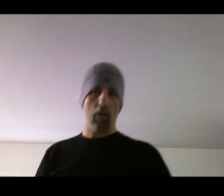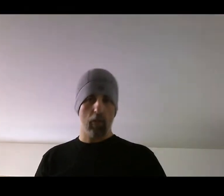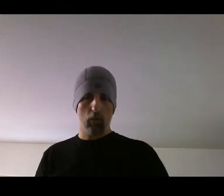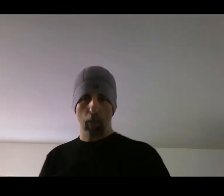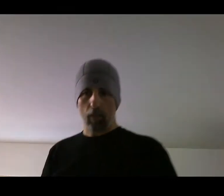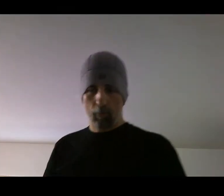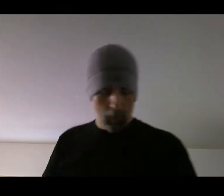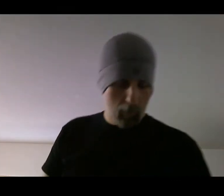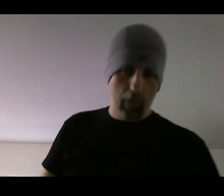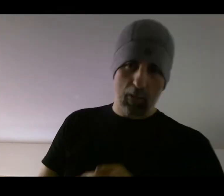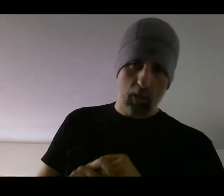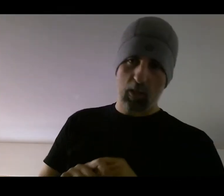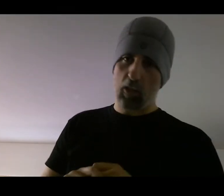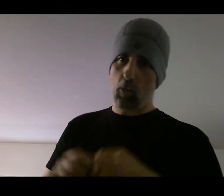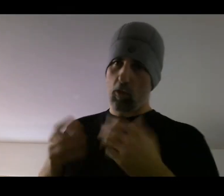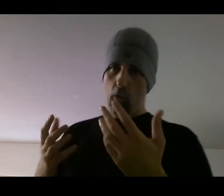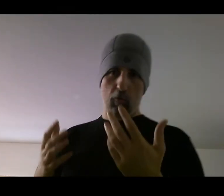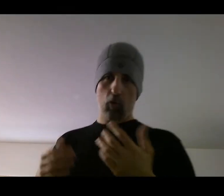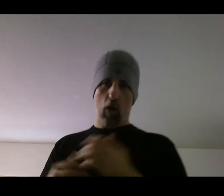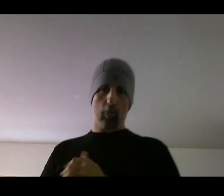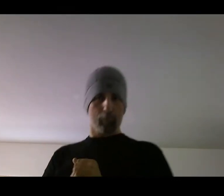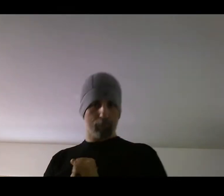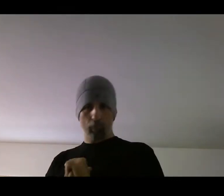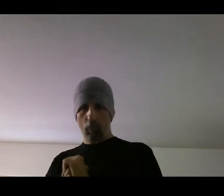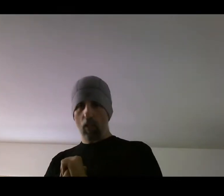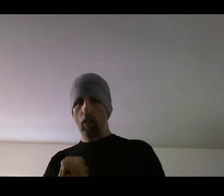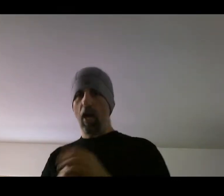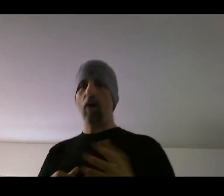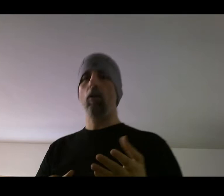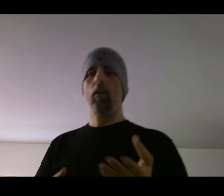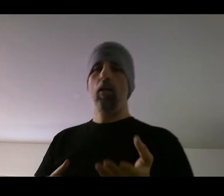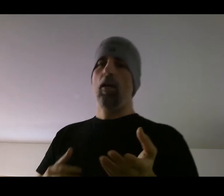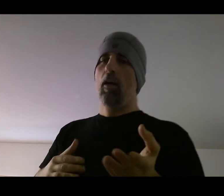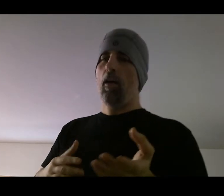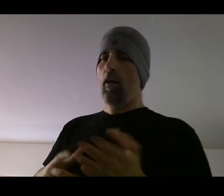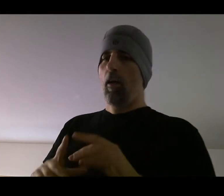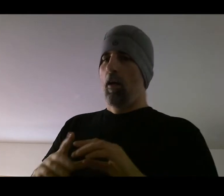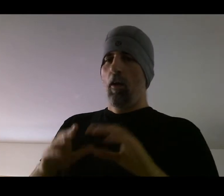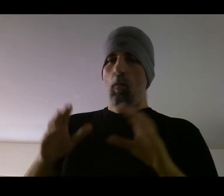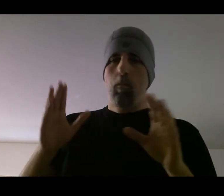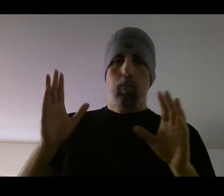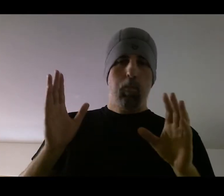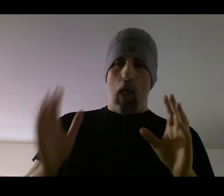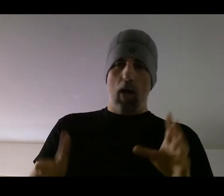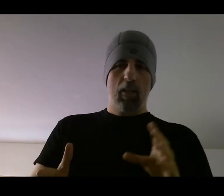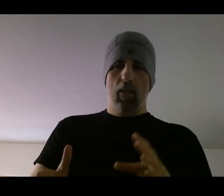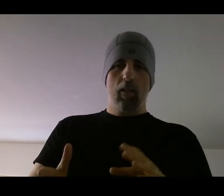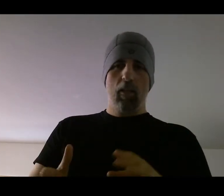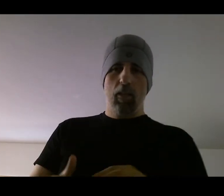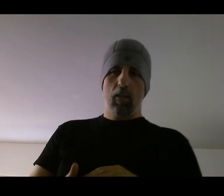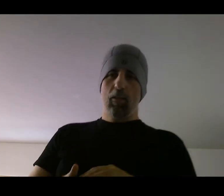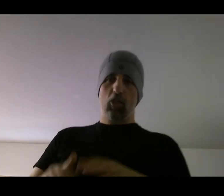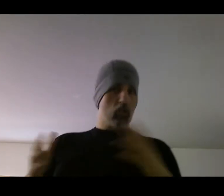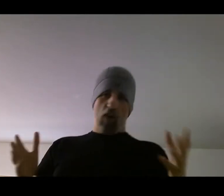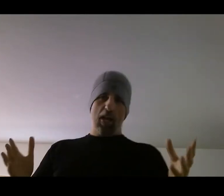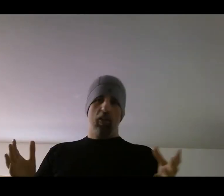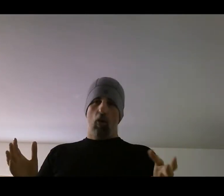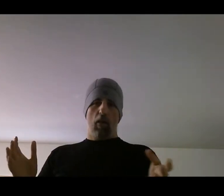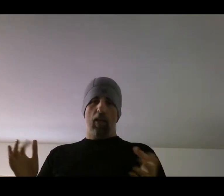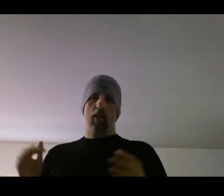that you pick. That's going to send you into a full dart. Now, blocking strength and all that kind of